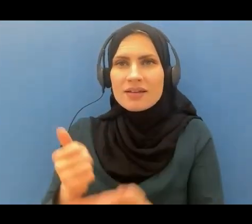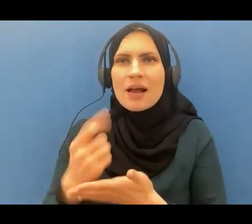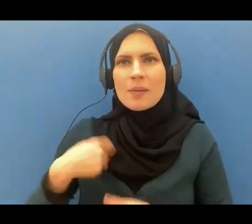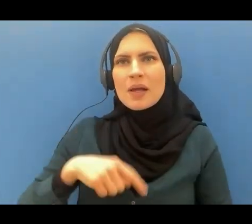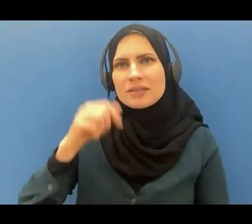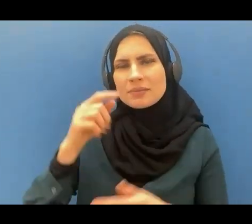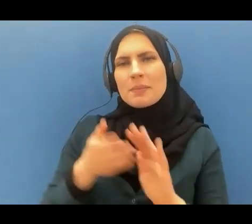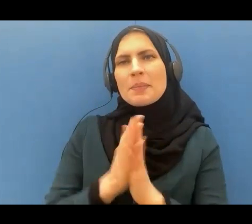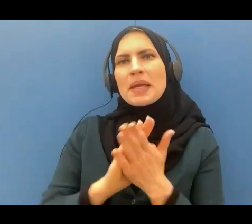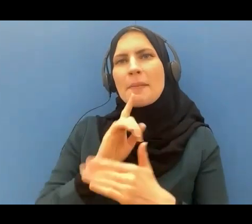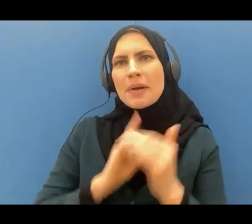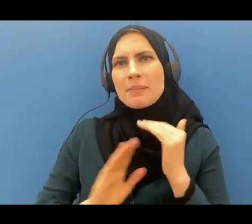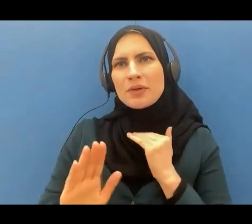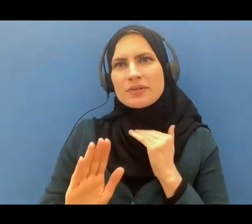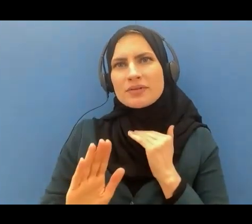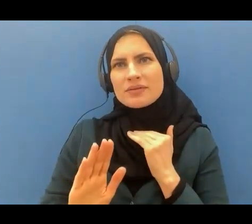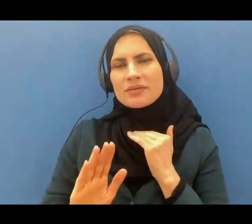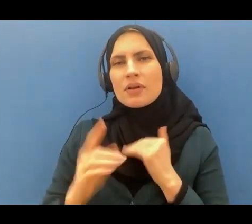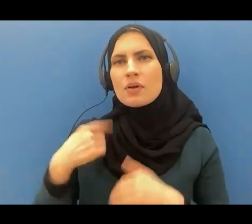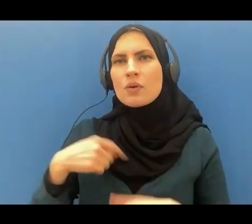it is to make us resign and submit